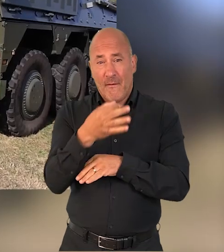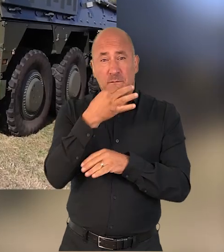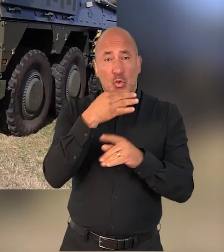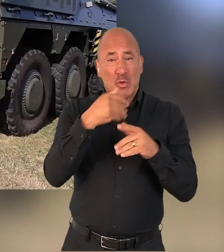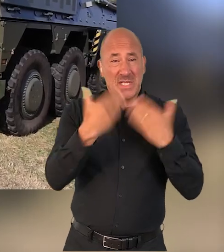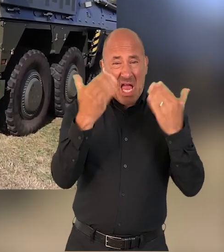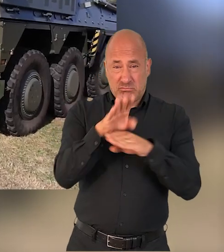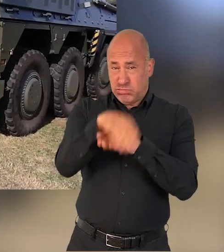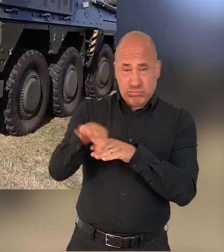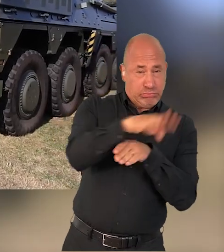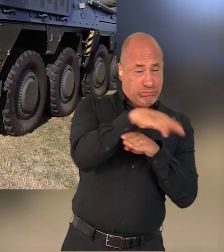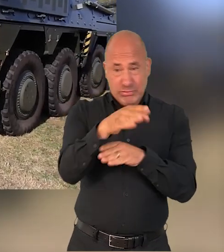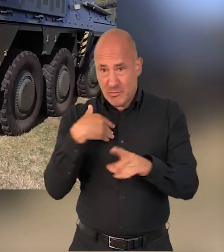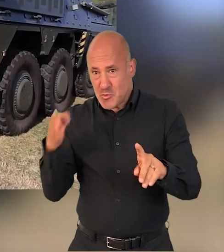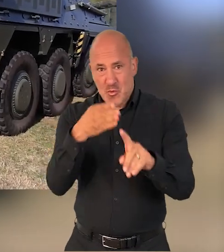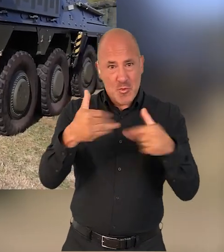days in order that we can conduct our missions.